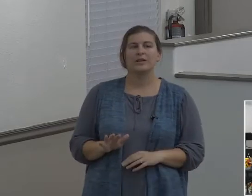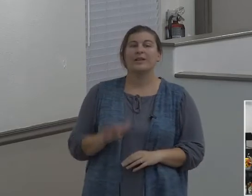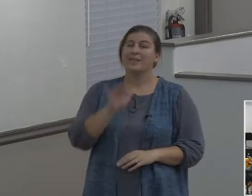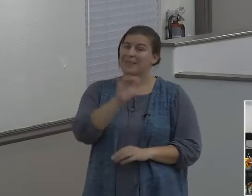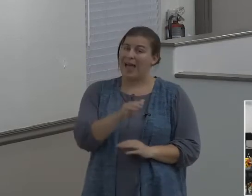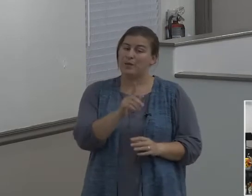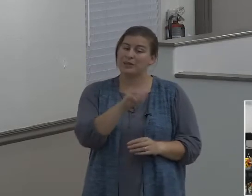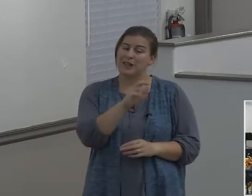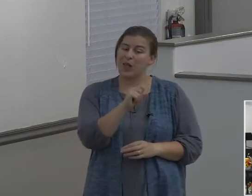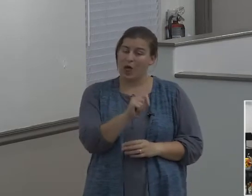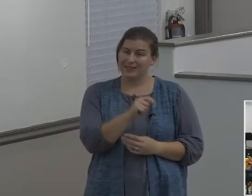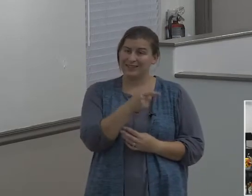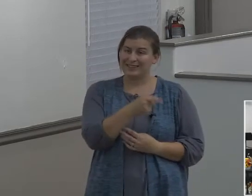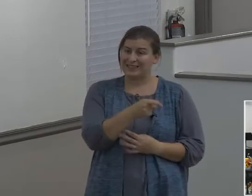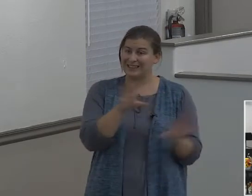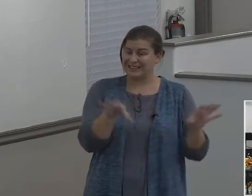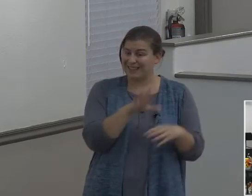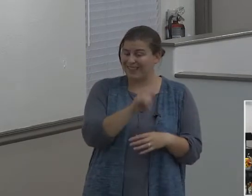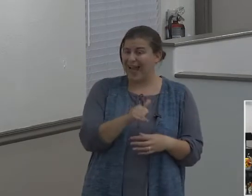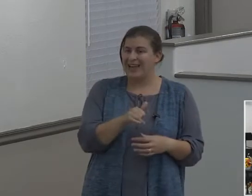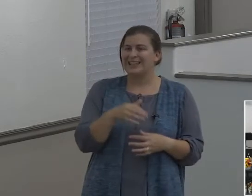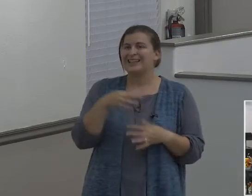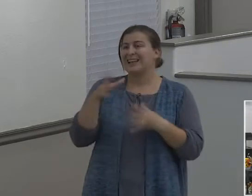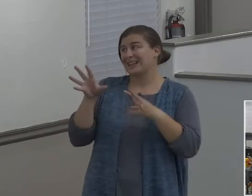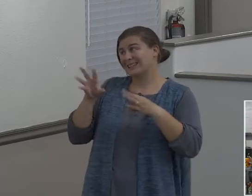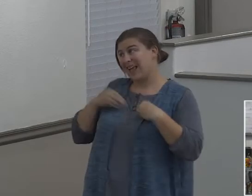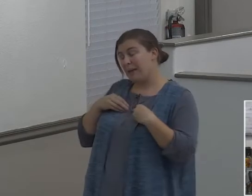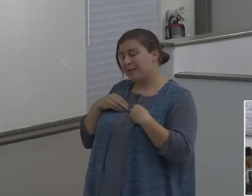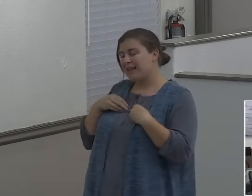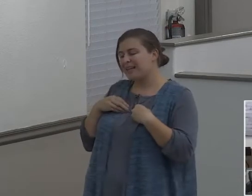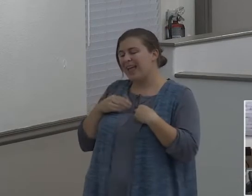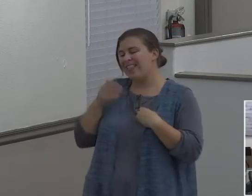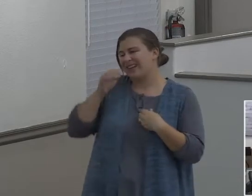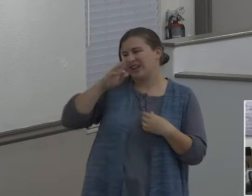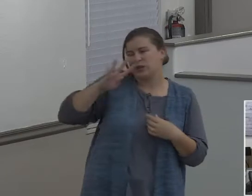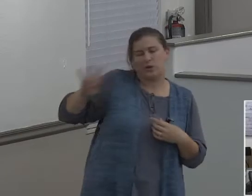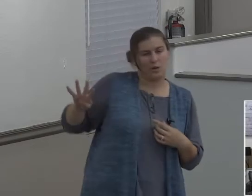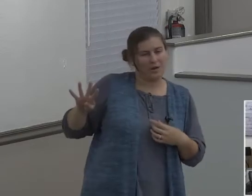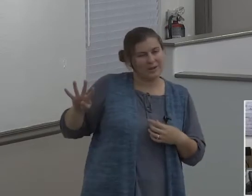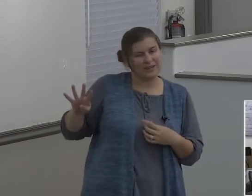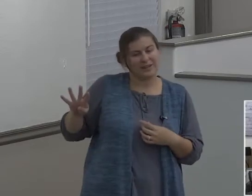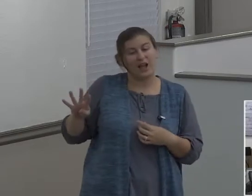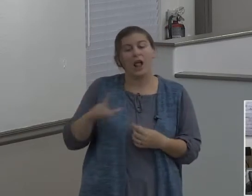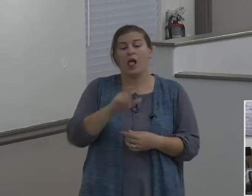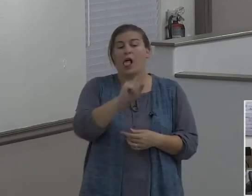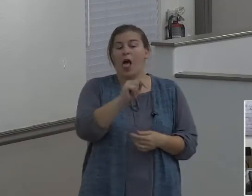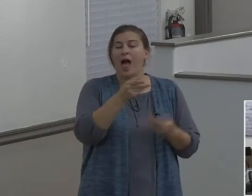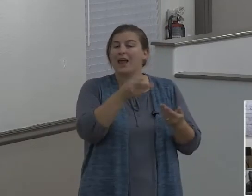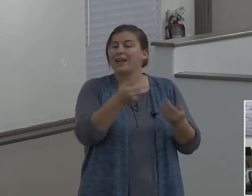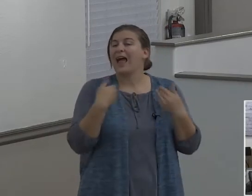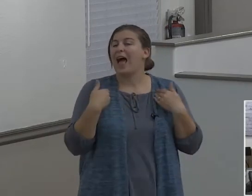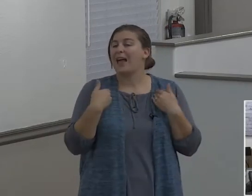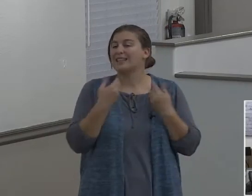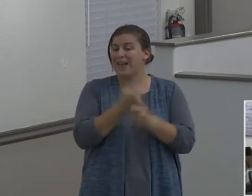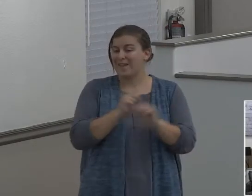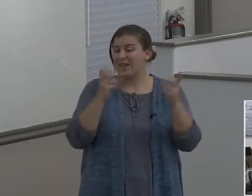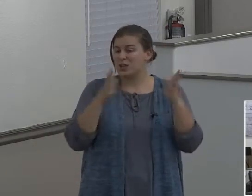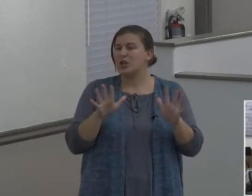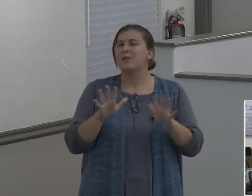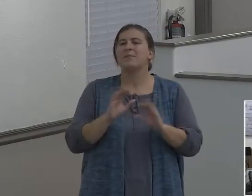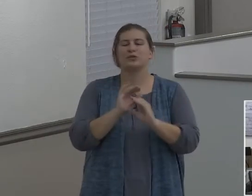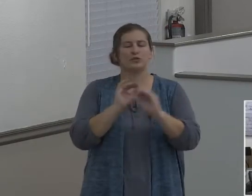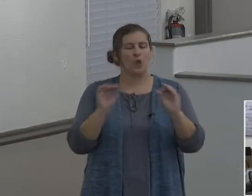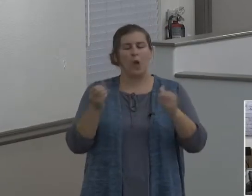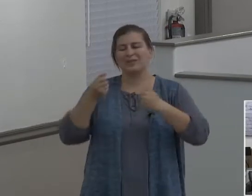he did. And it didn't work out for him. Lot had salvation from God, but not submission. There's no doubt that Lot was saved.